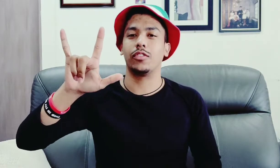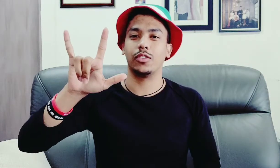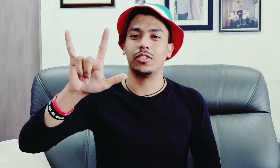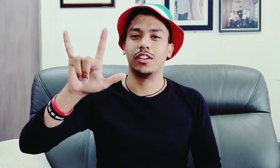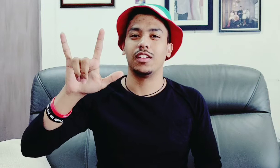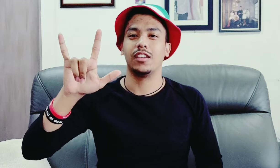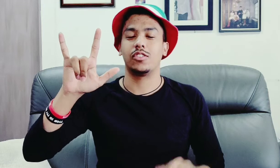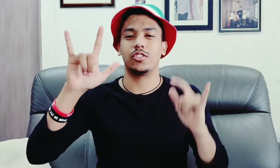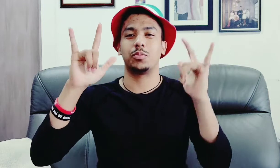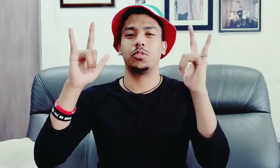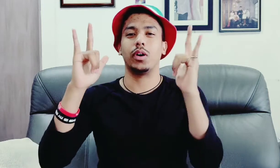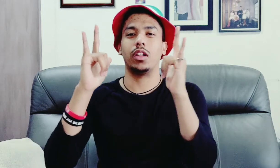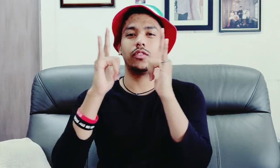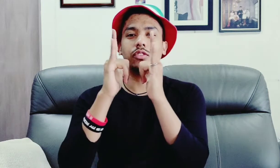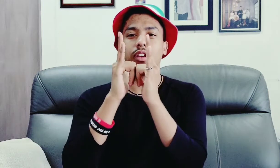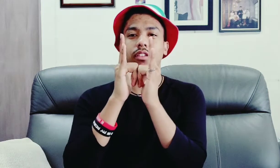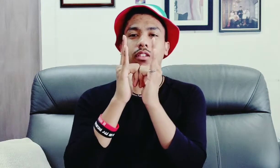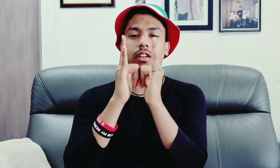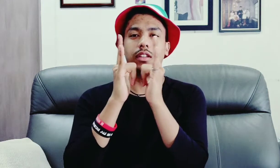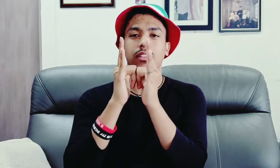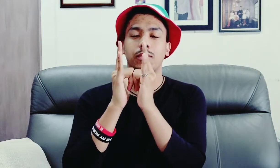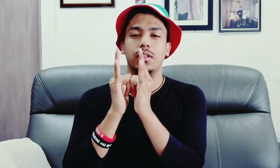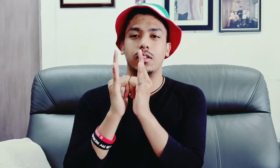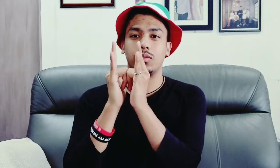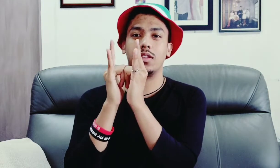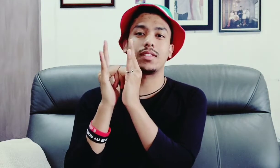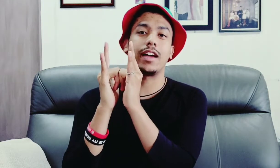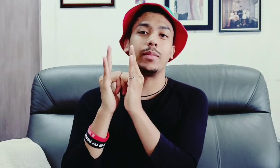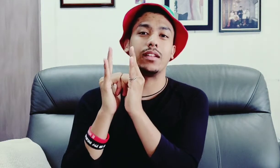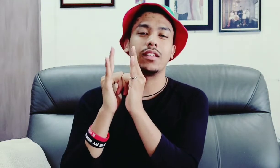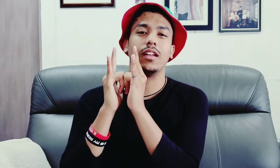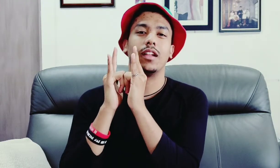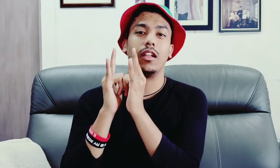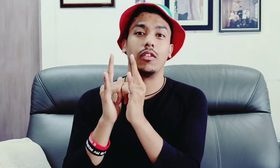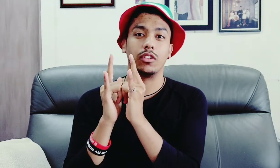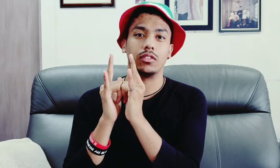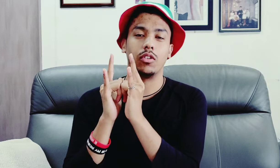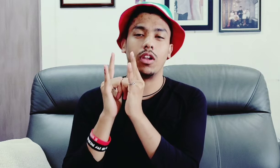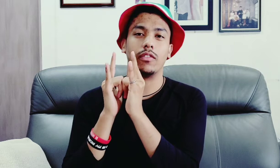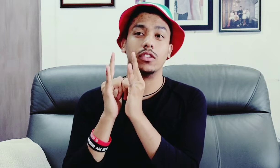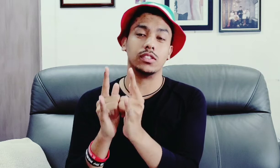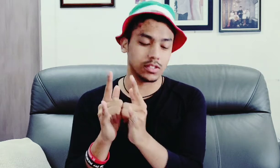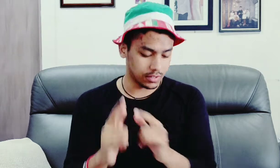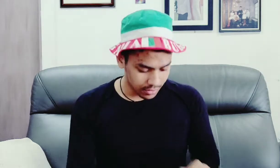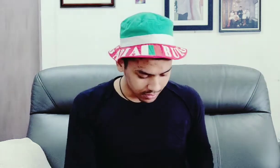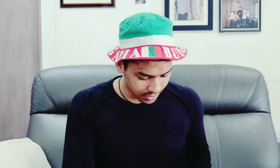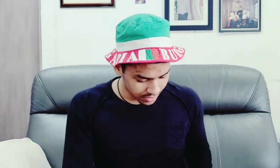love you so you just put two i love you's together these this this sign means lover or lovers okay